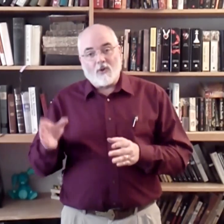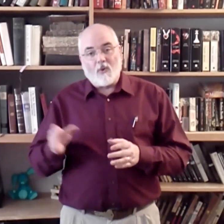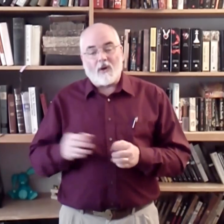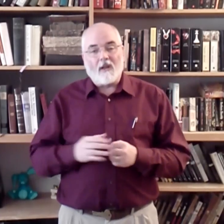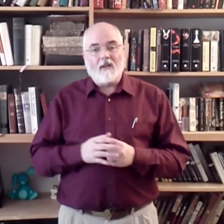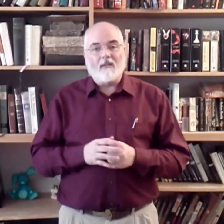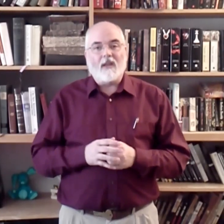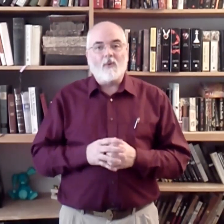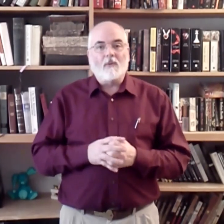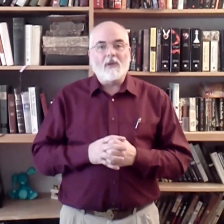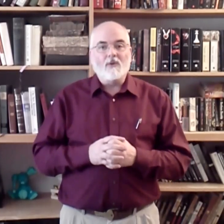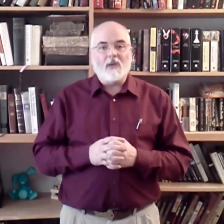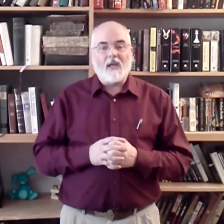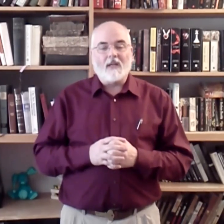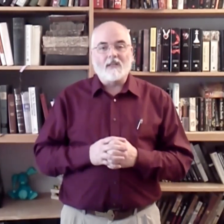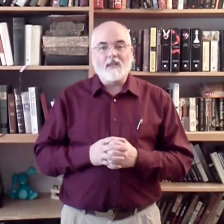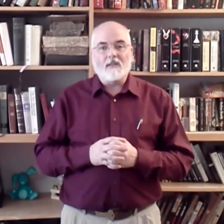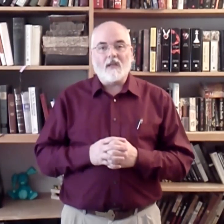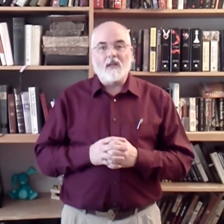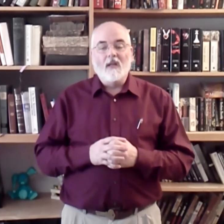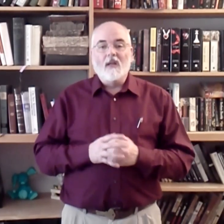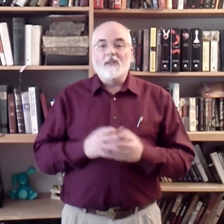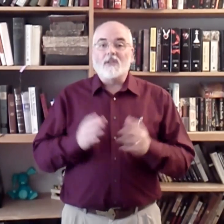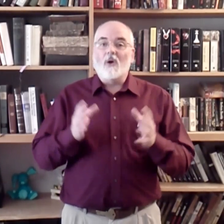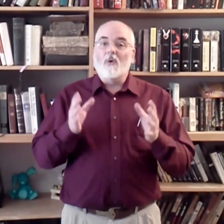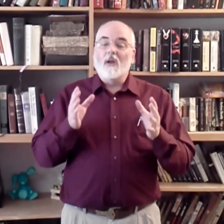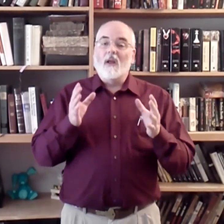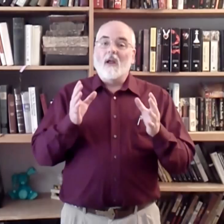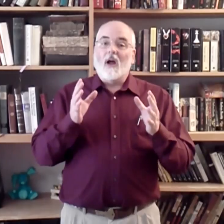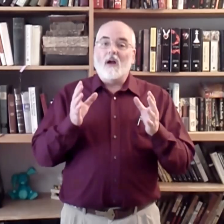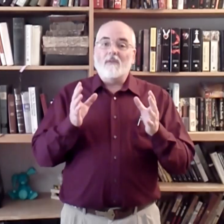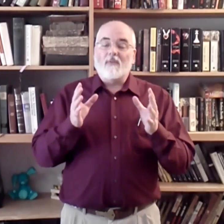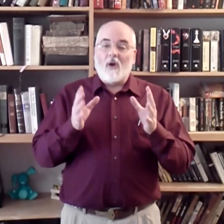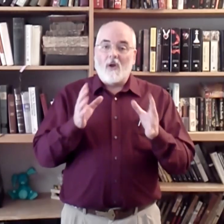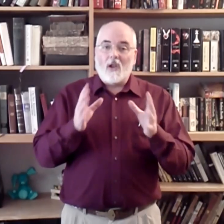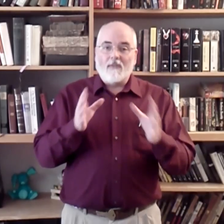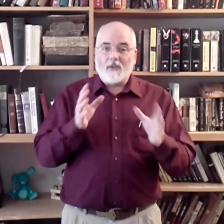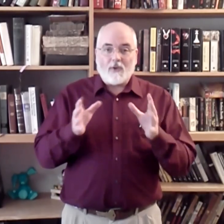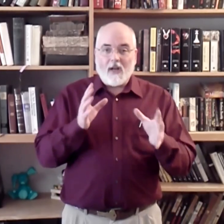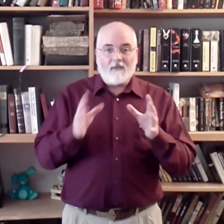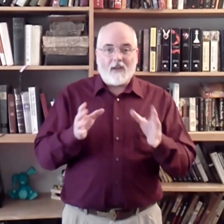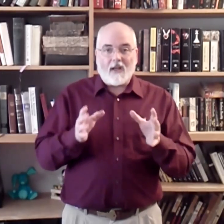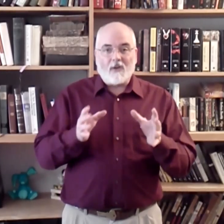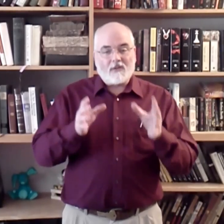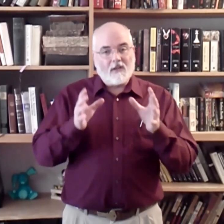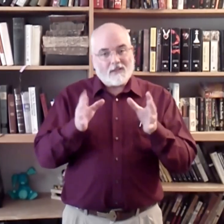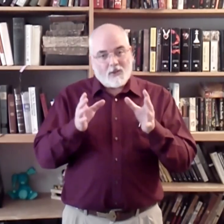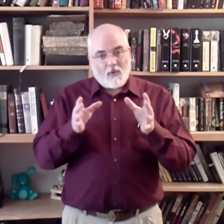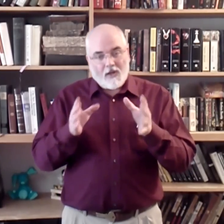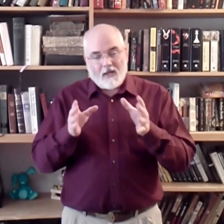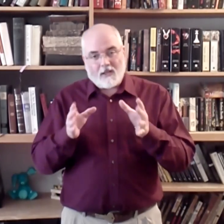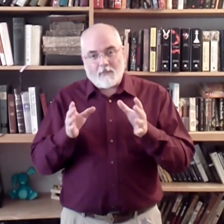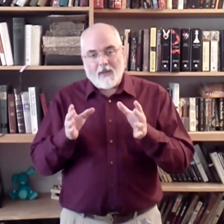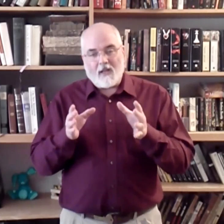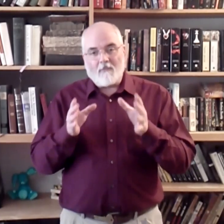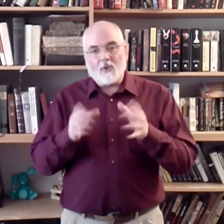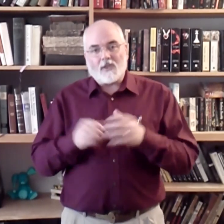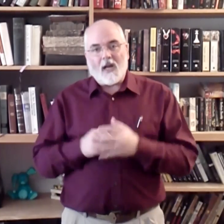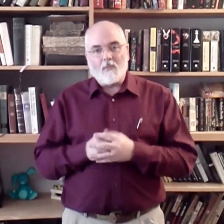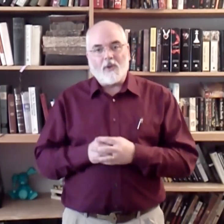recording that we'll be using at LTC. So, of all the training videos, this is the one you need to spend the most time